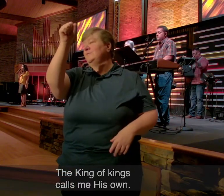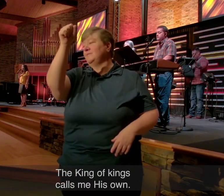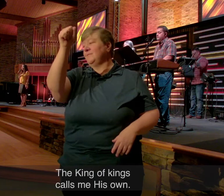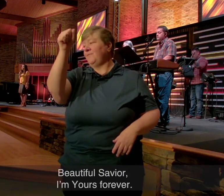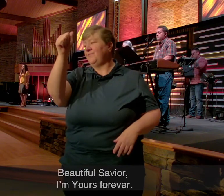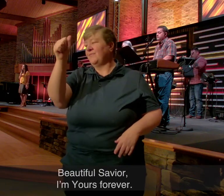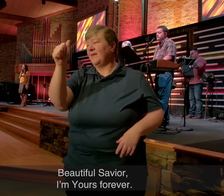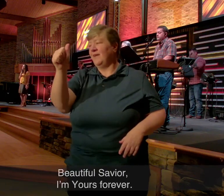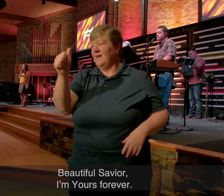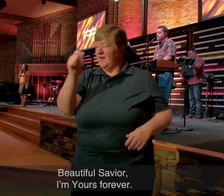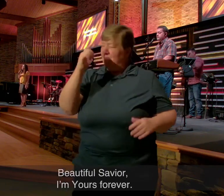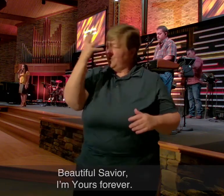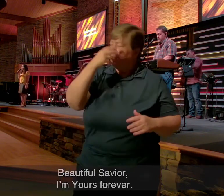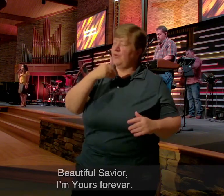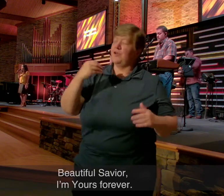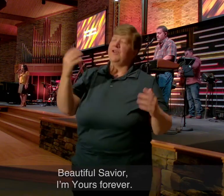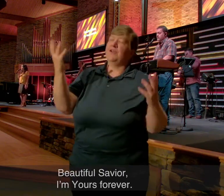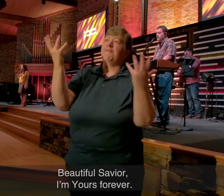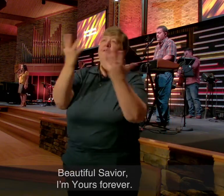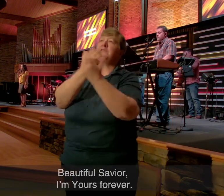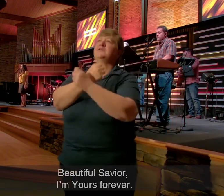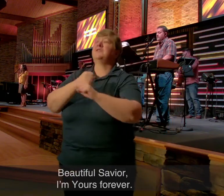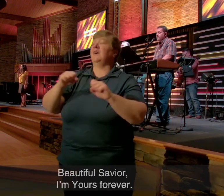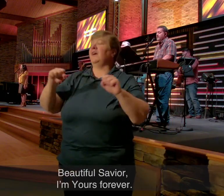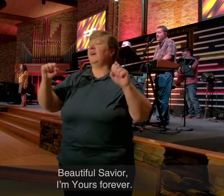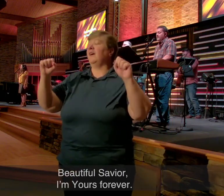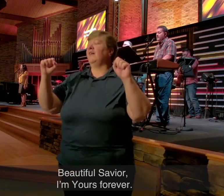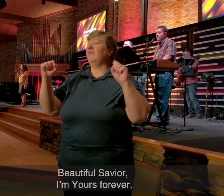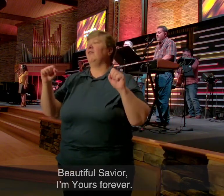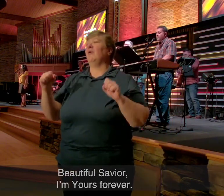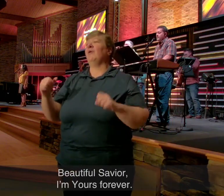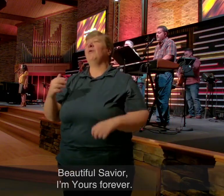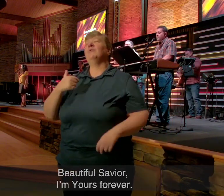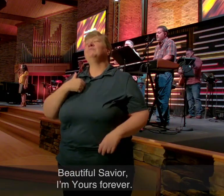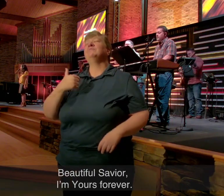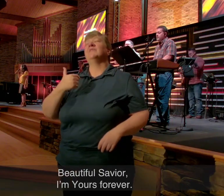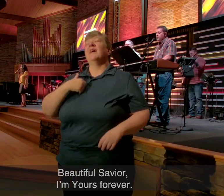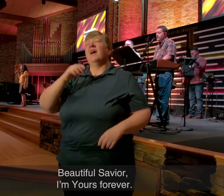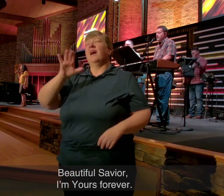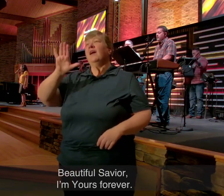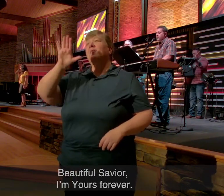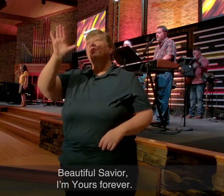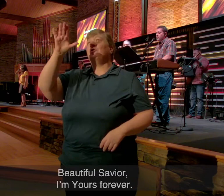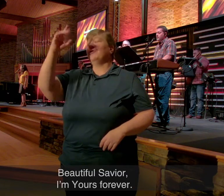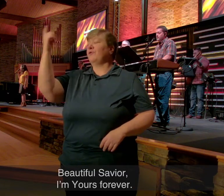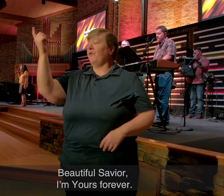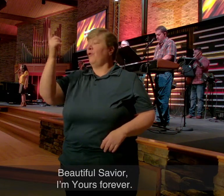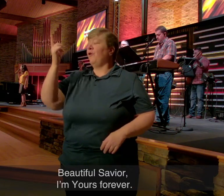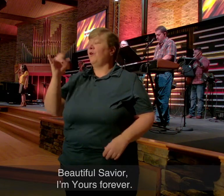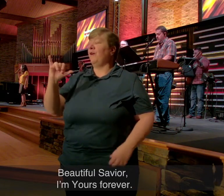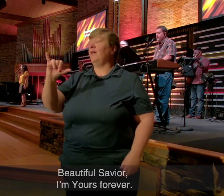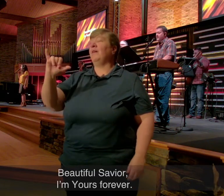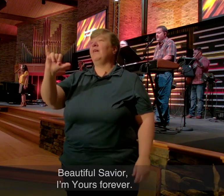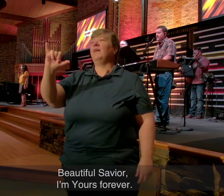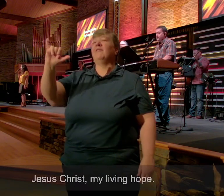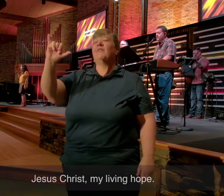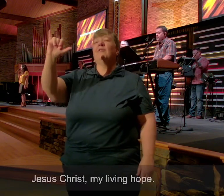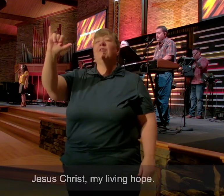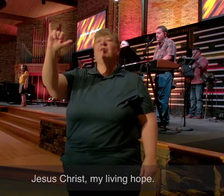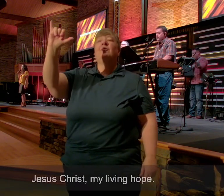Beautiful Savior I'm Yours Forever